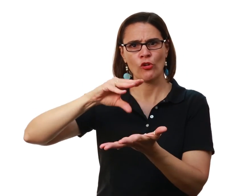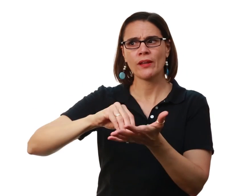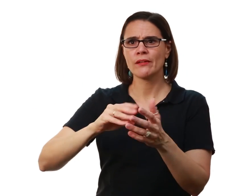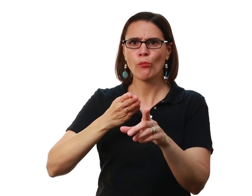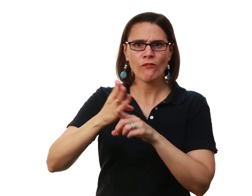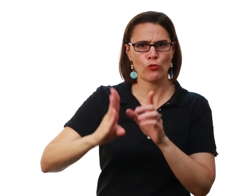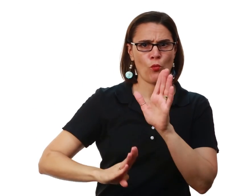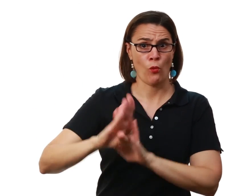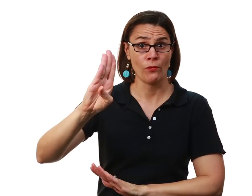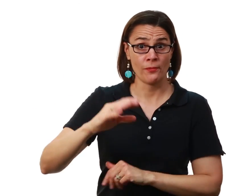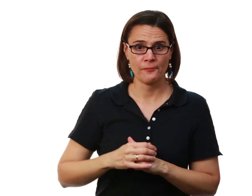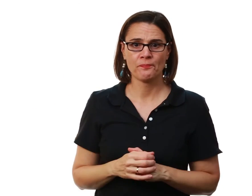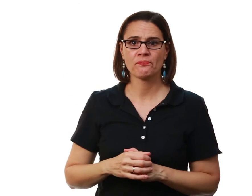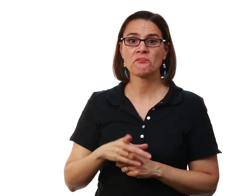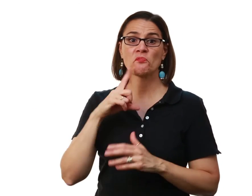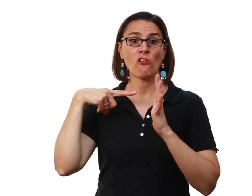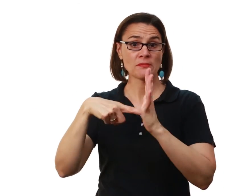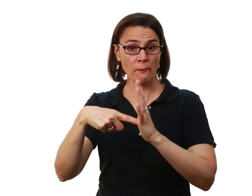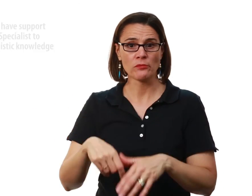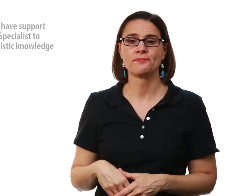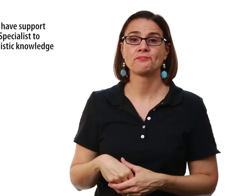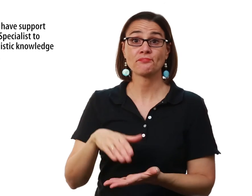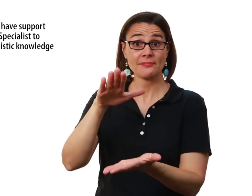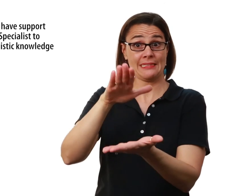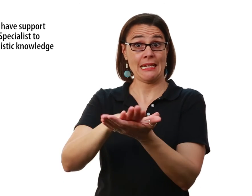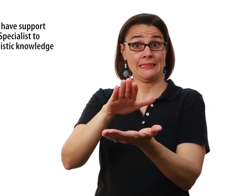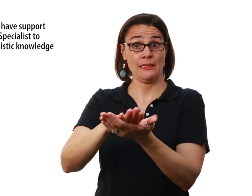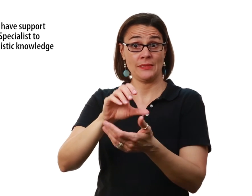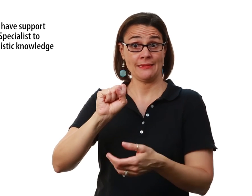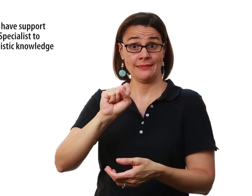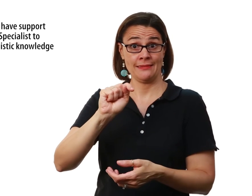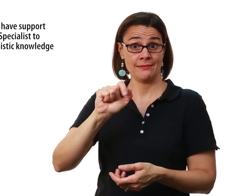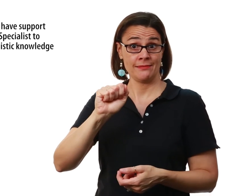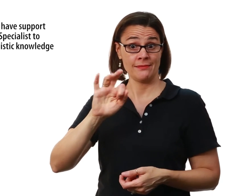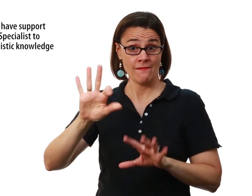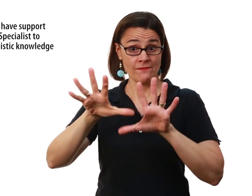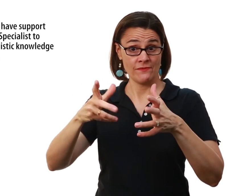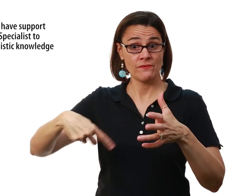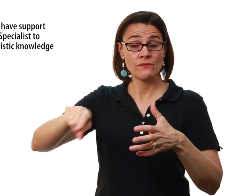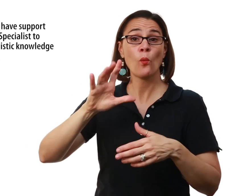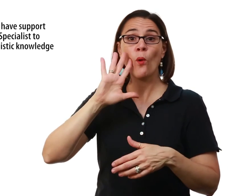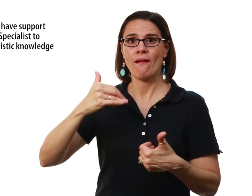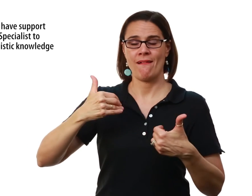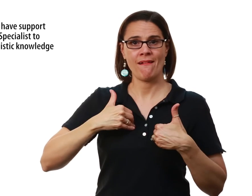learning and professional growth For example, the academic staff Will have